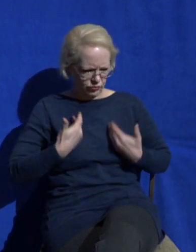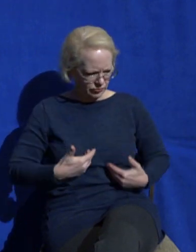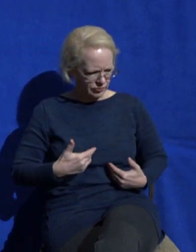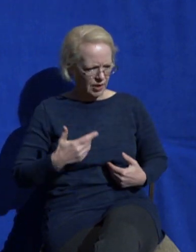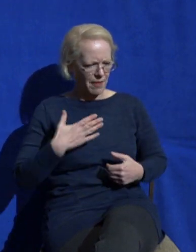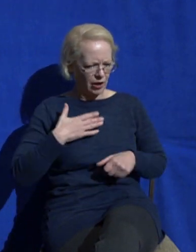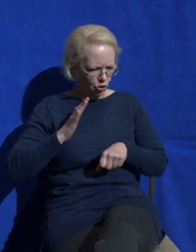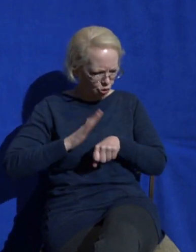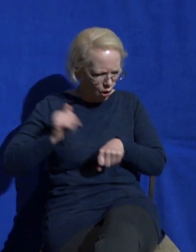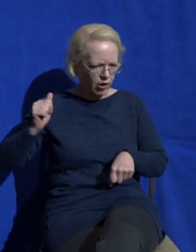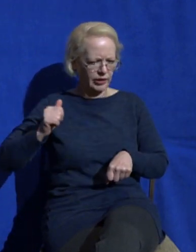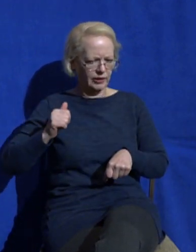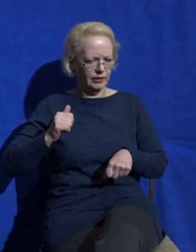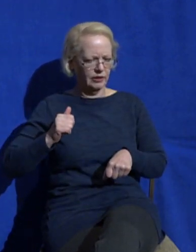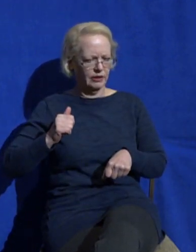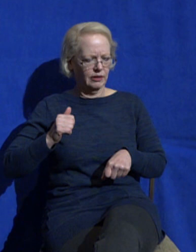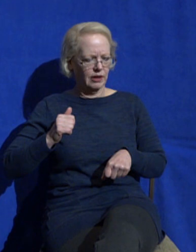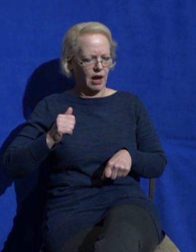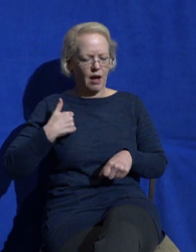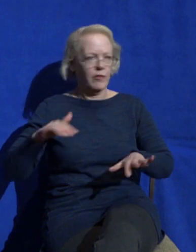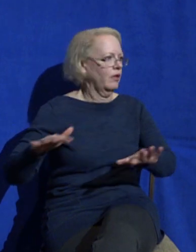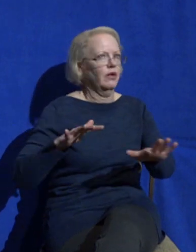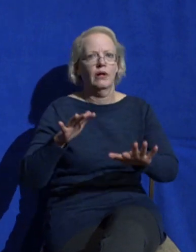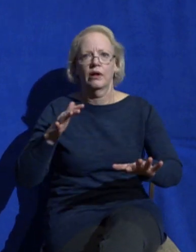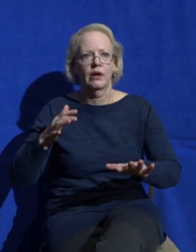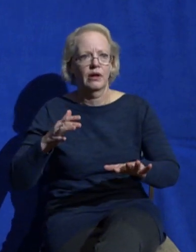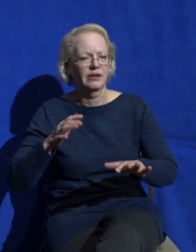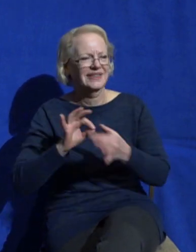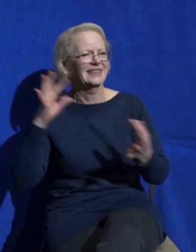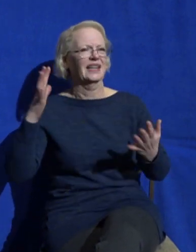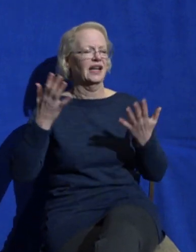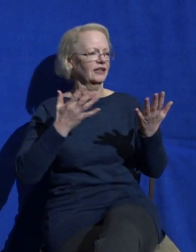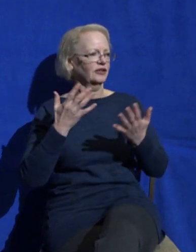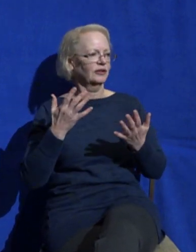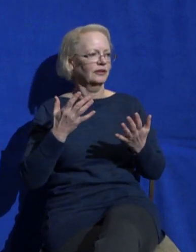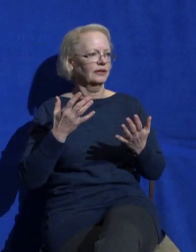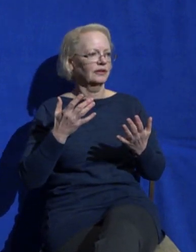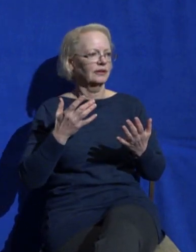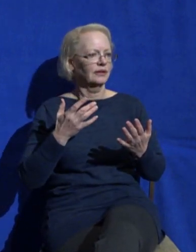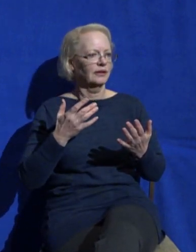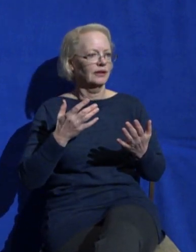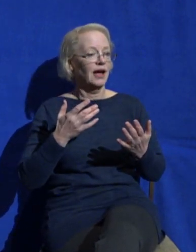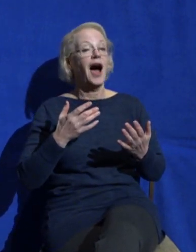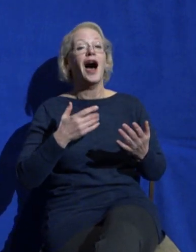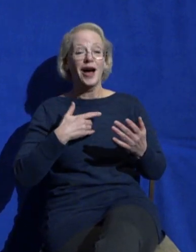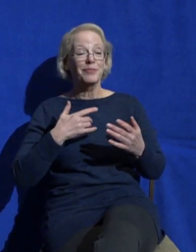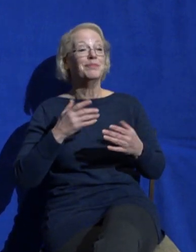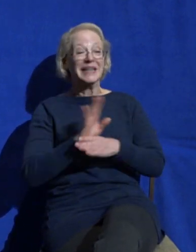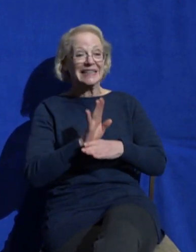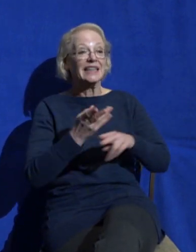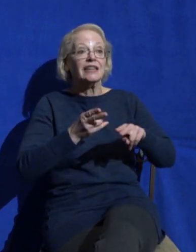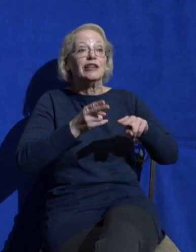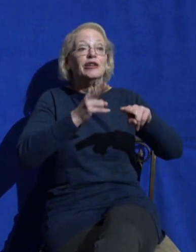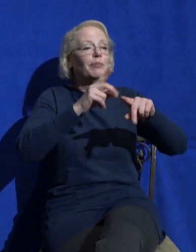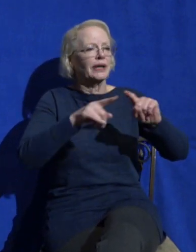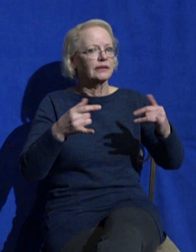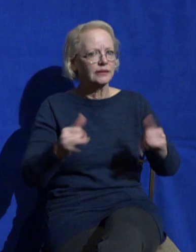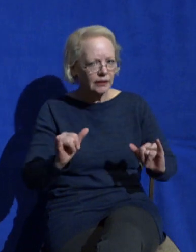is reactive, not proactive. You're busier than ever before, yet still feel like you don't have time for what